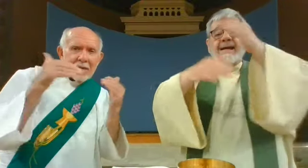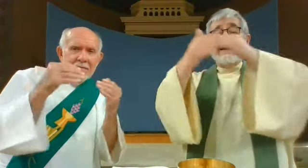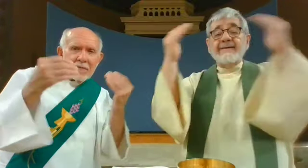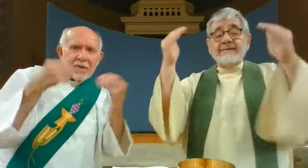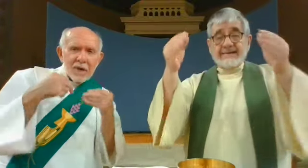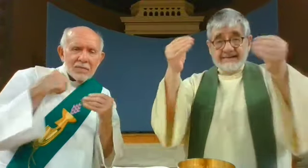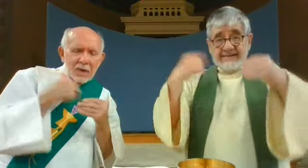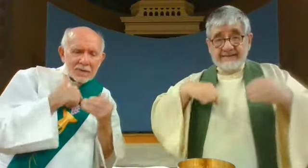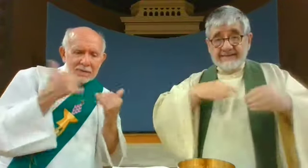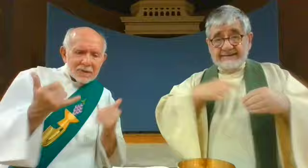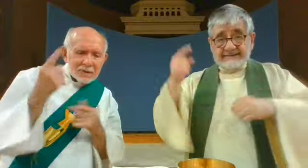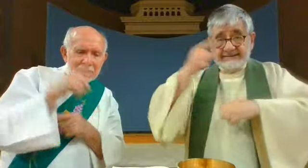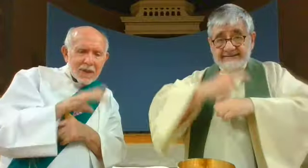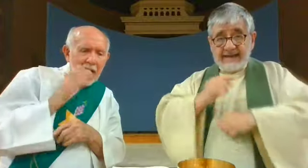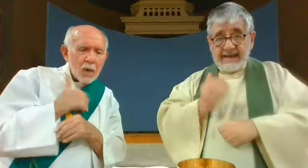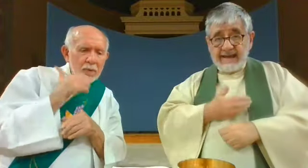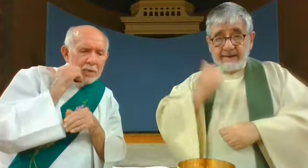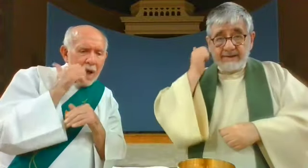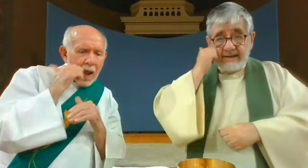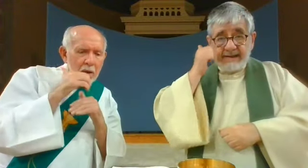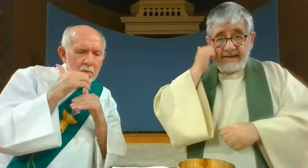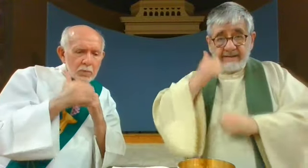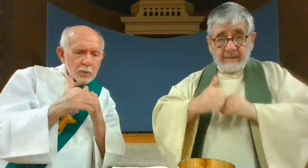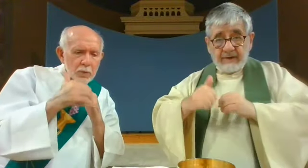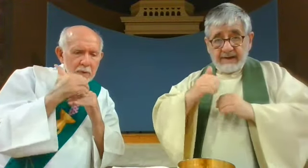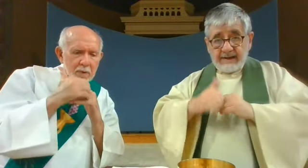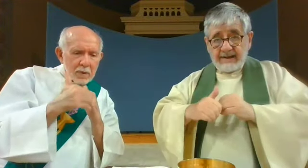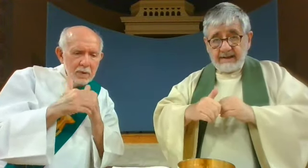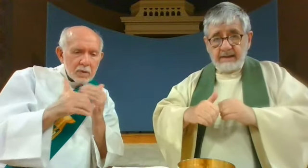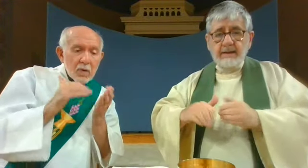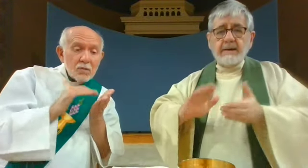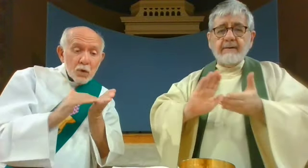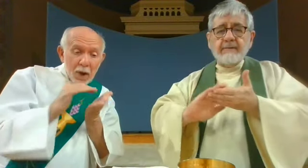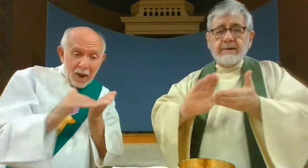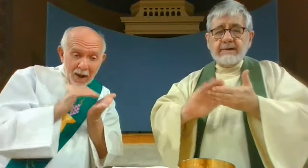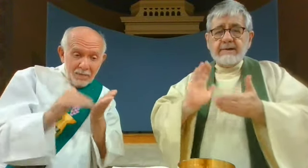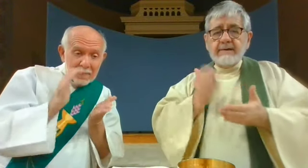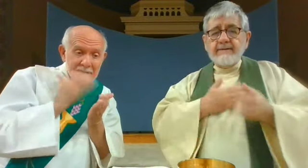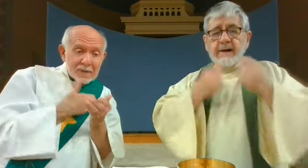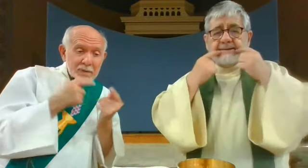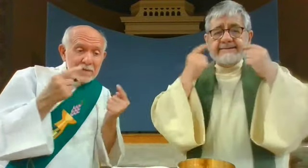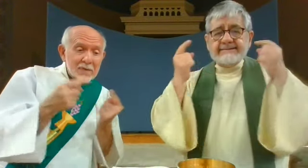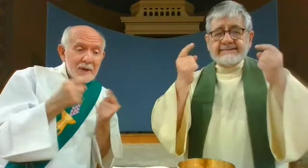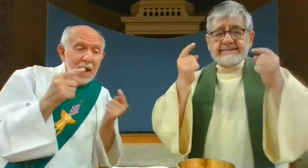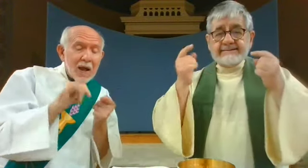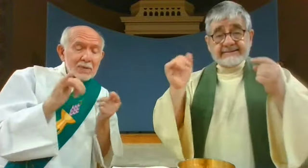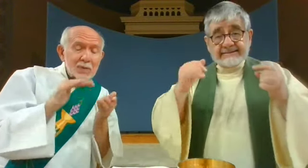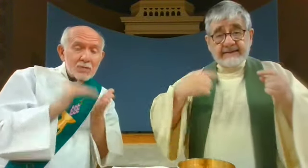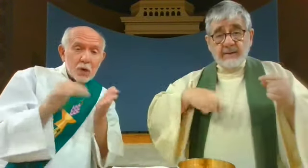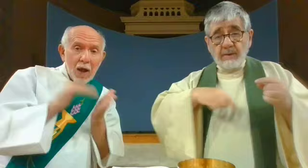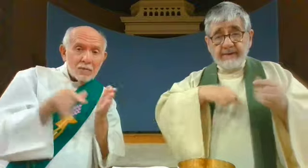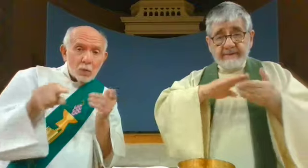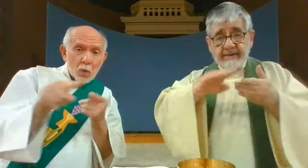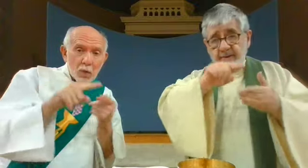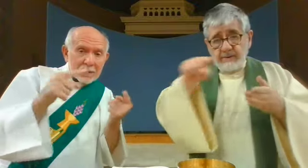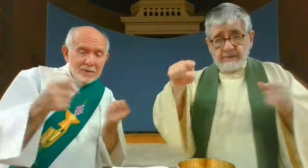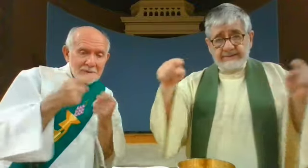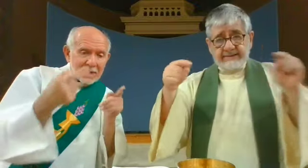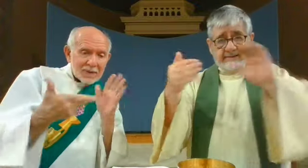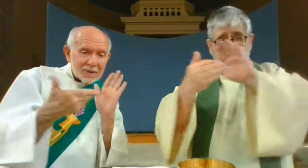Give us this day our daily bread, and forgive us our trespasses, as we forgive those who trespass against us,